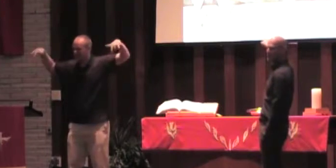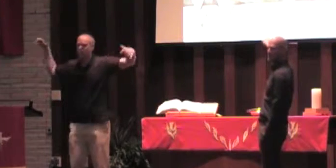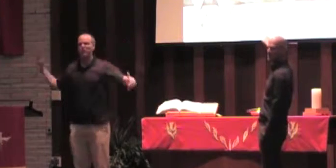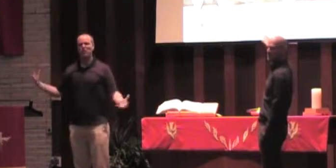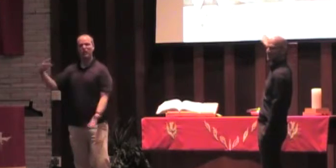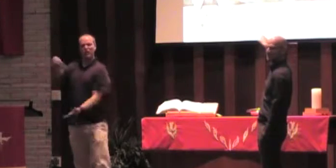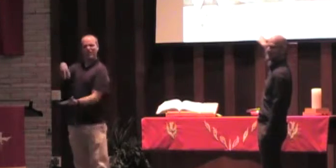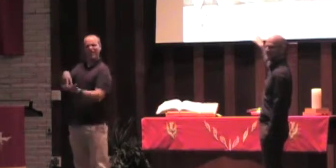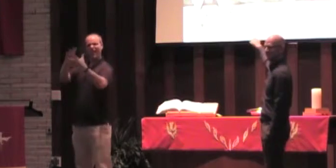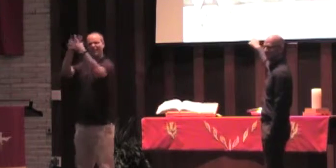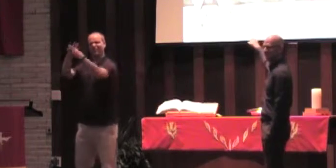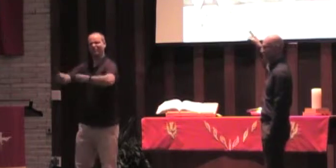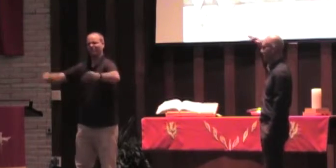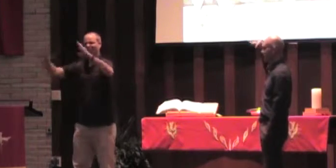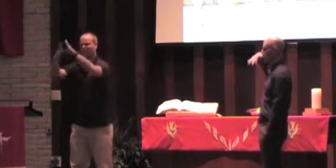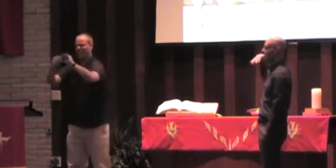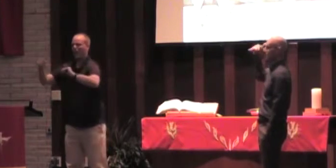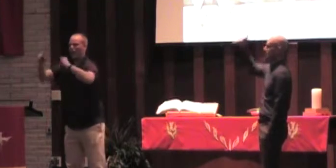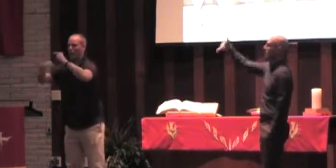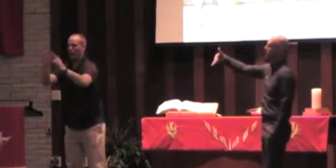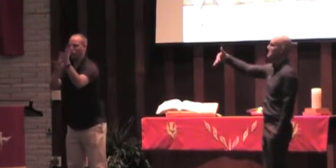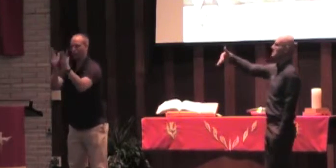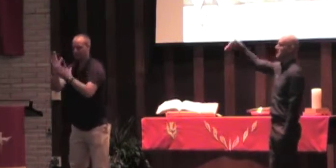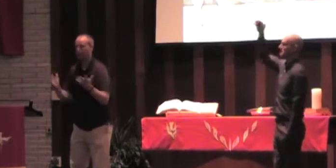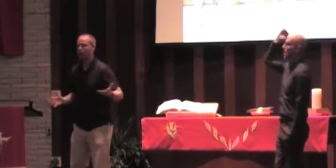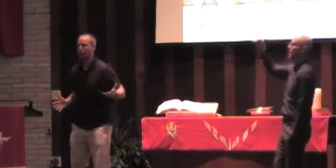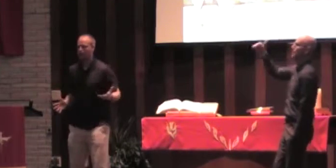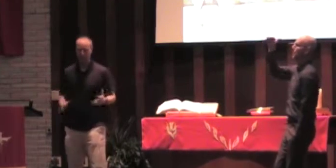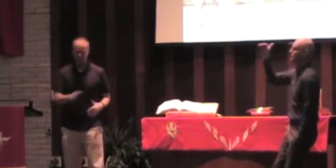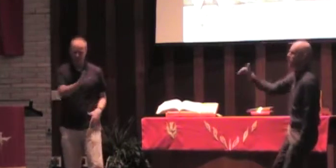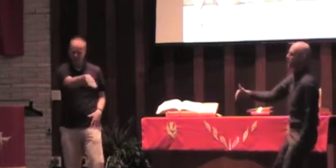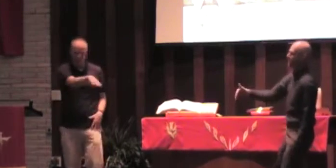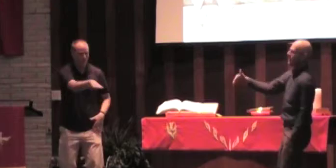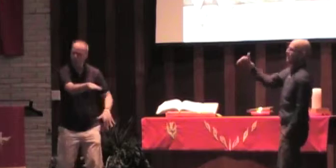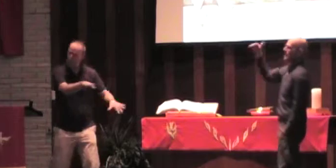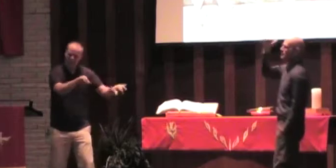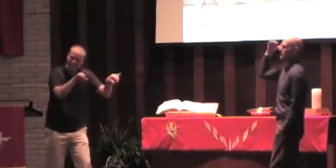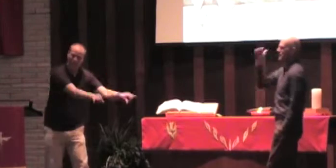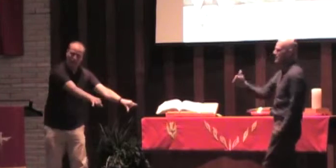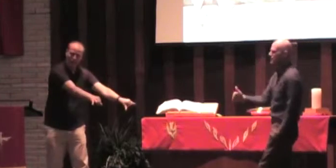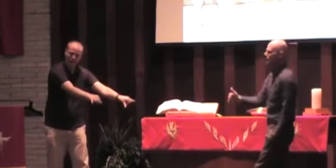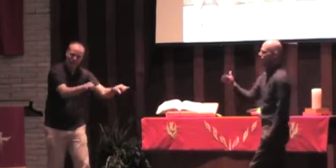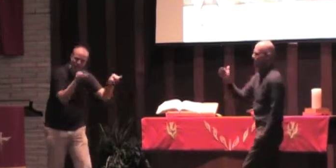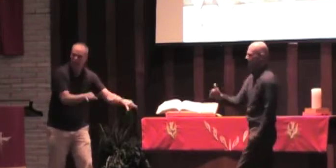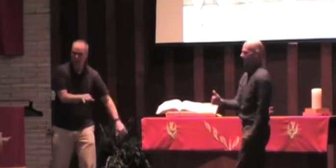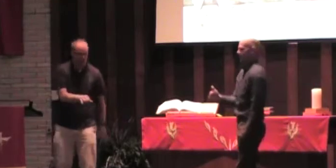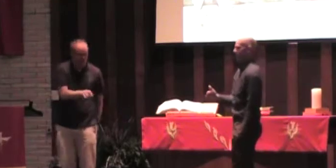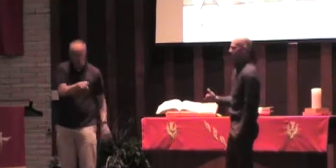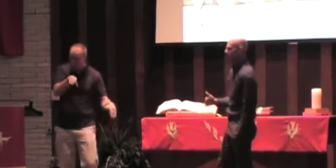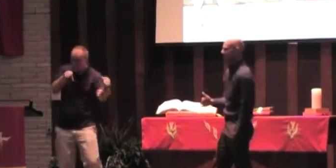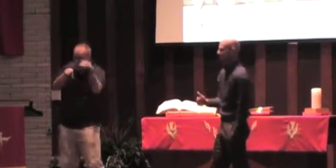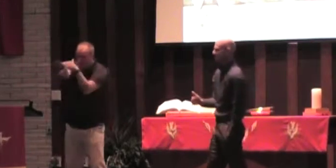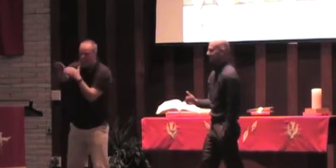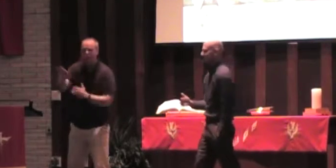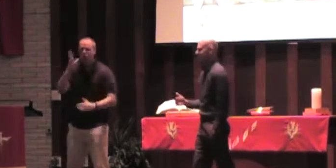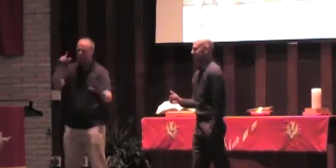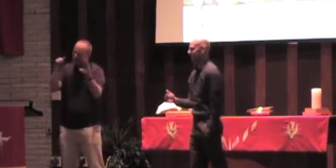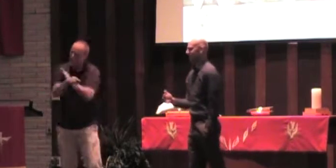claims for the person of Jesus. And they're literally, our friends saying, Paul, don't do that. They will eat you for lunch.